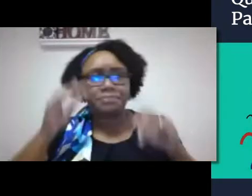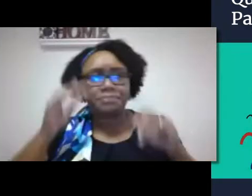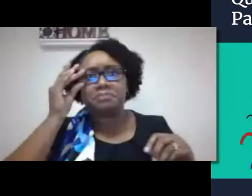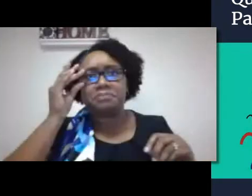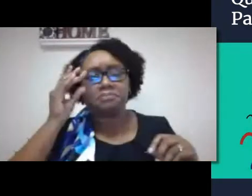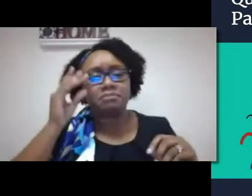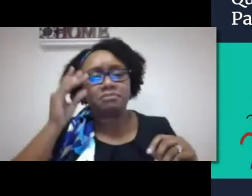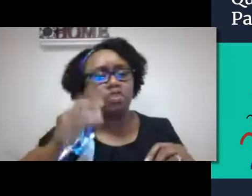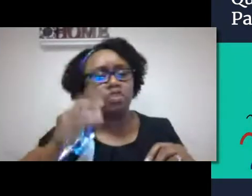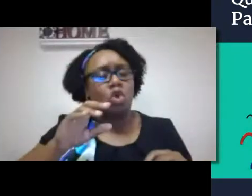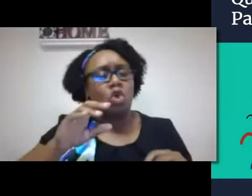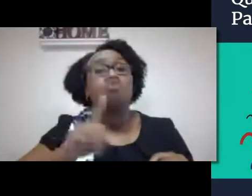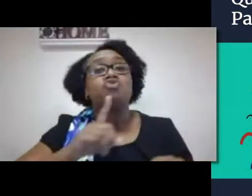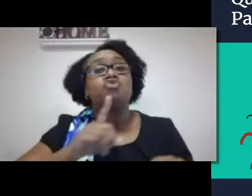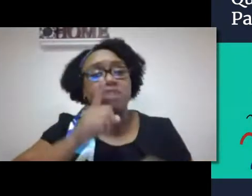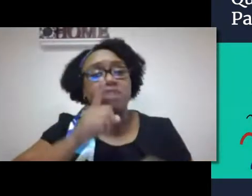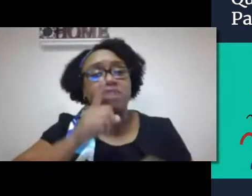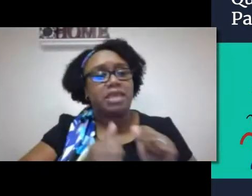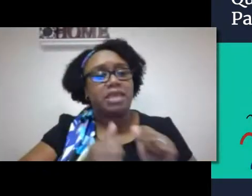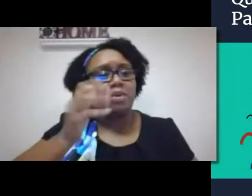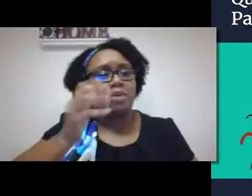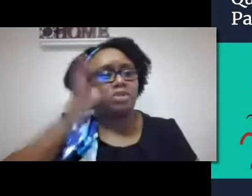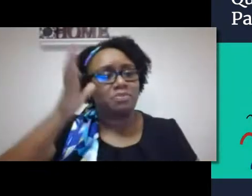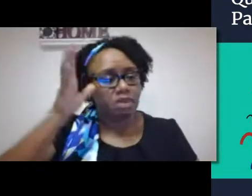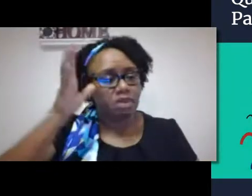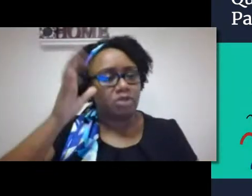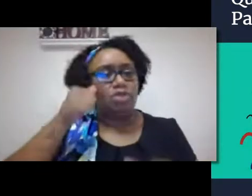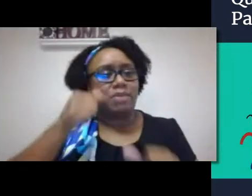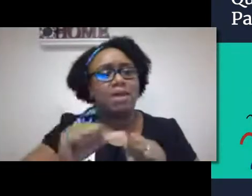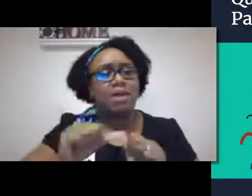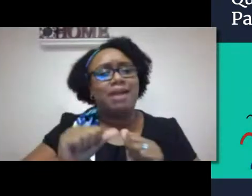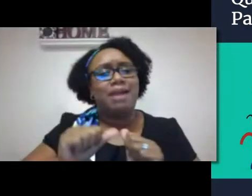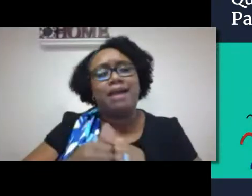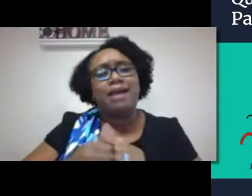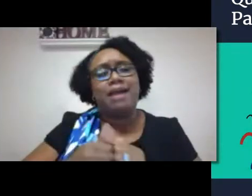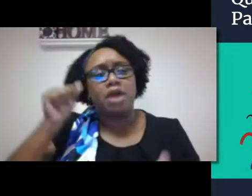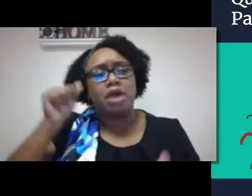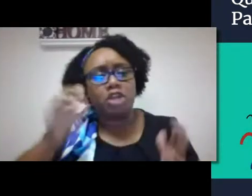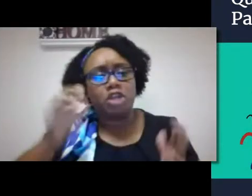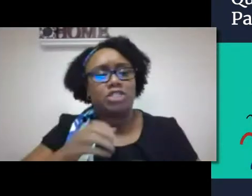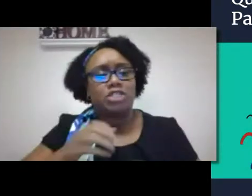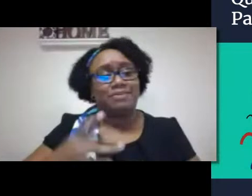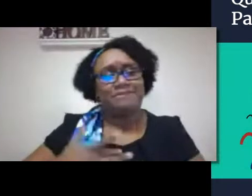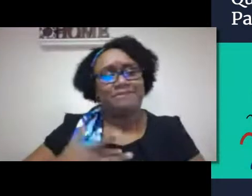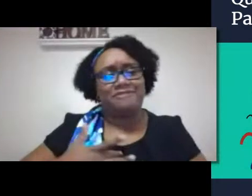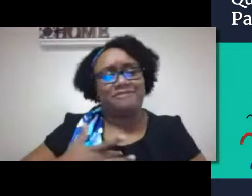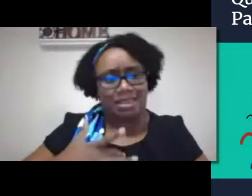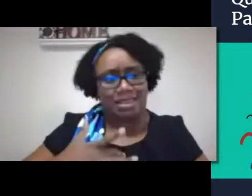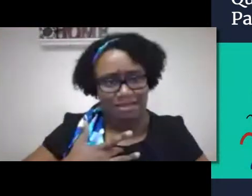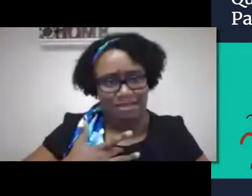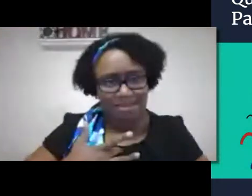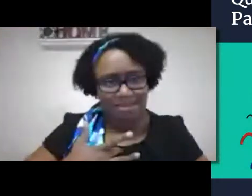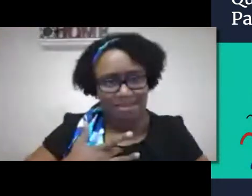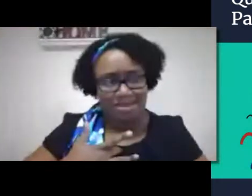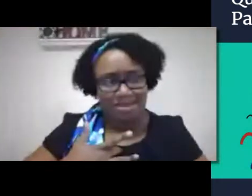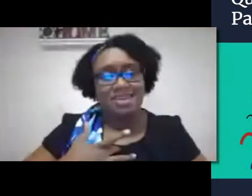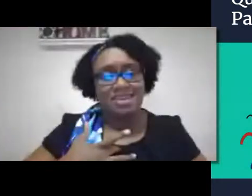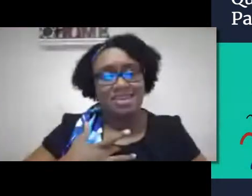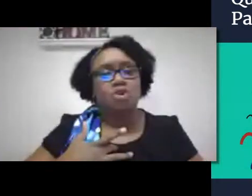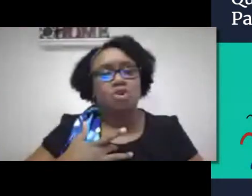make that seems somewhat somber, that make parents concerned and worried about what they will be told.